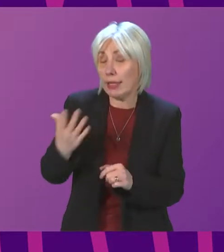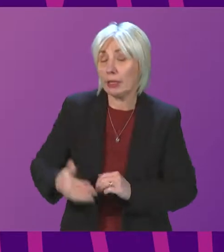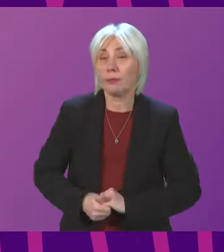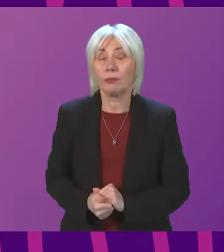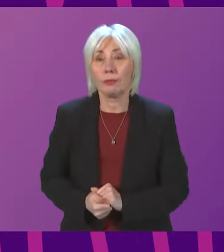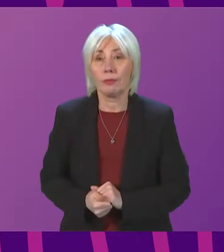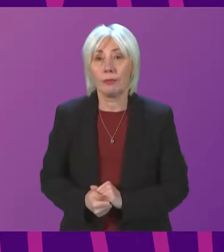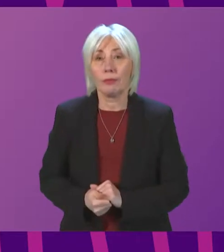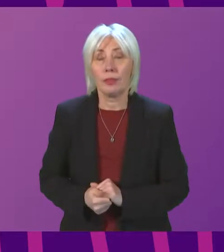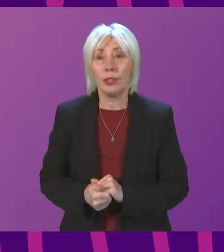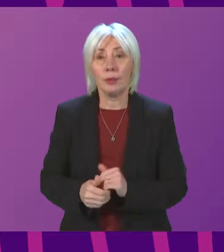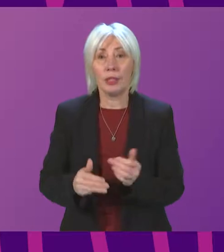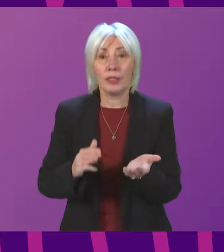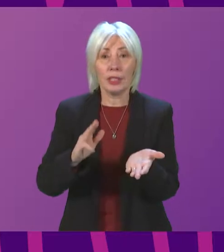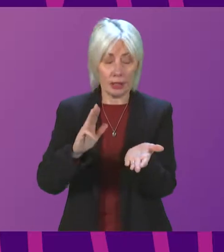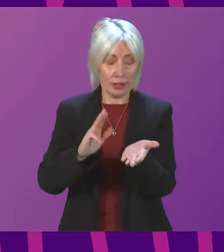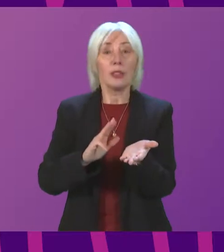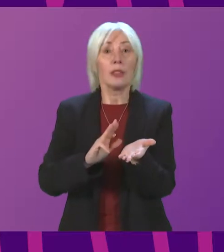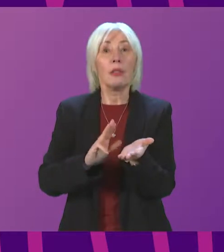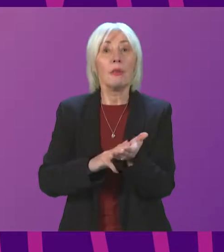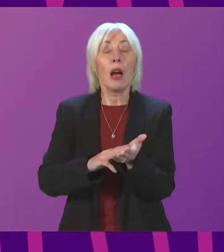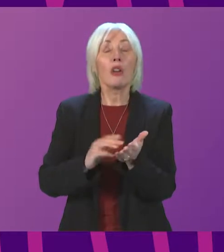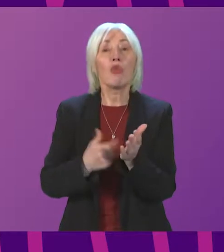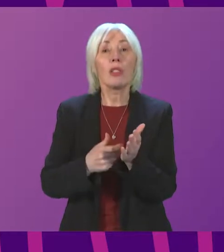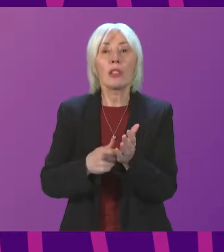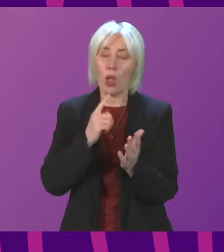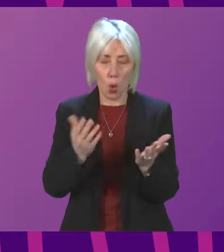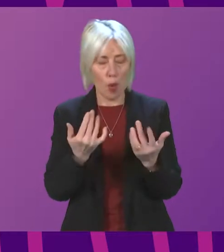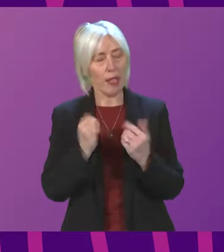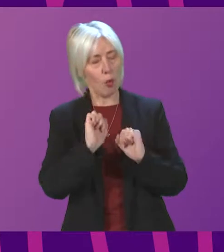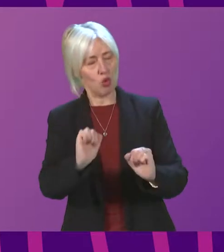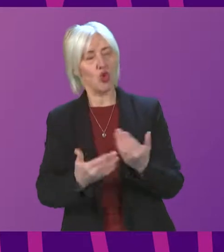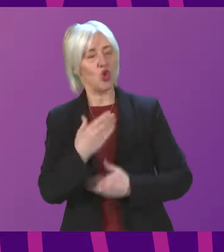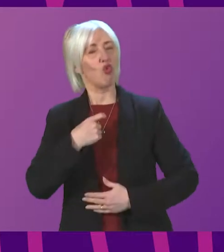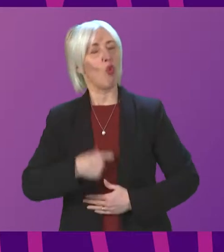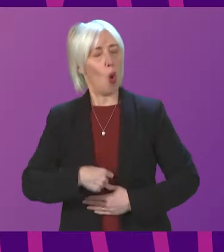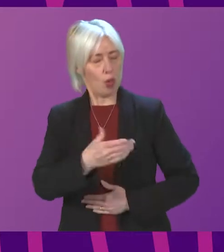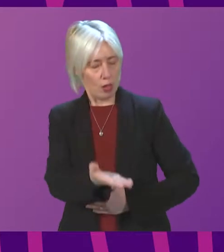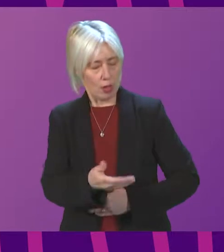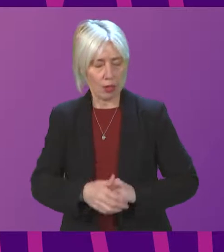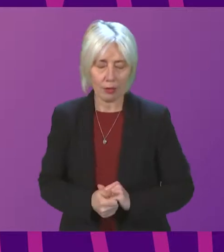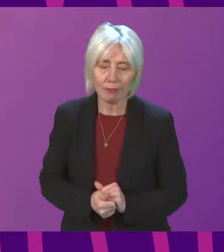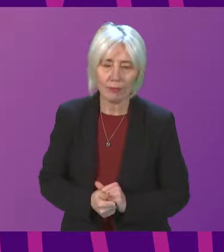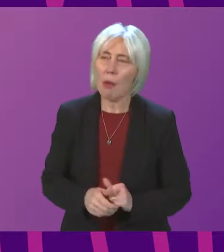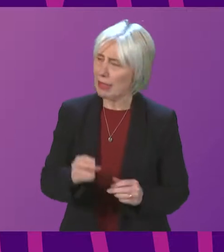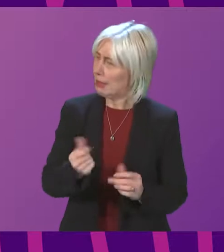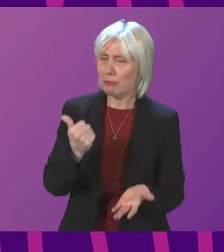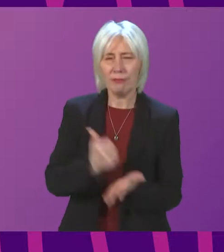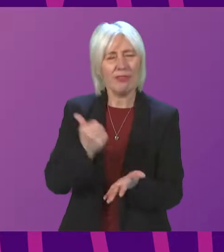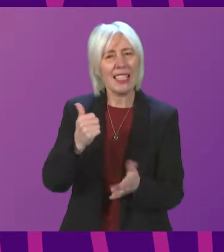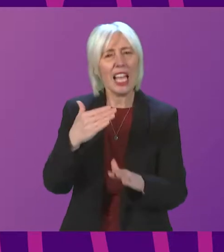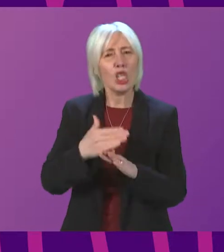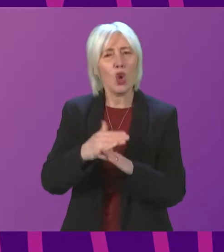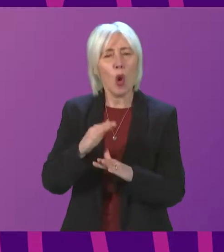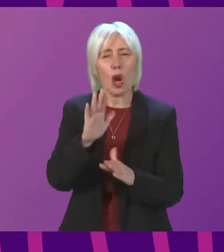Mark Russell. Can I warmly welcome the Minister to her new role and can I also highlight that there is some brilliant work happening in schools